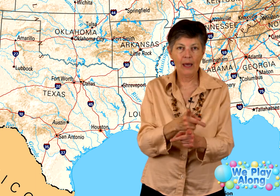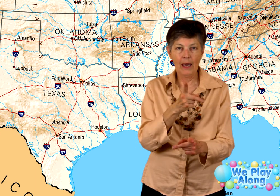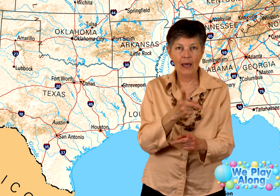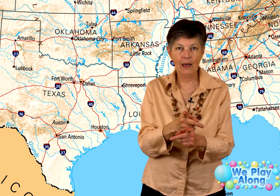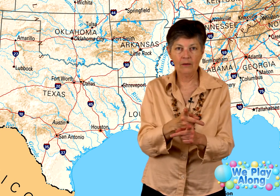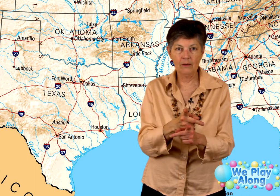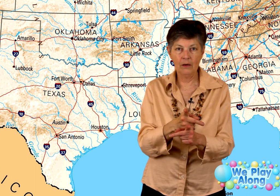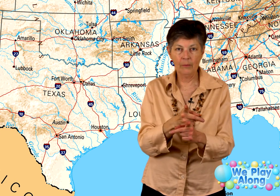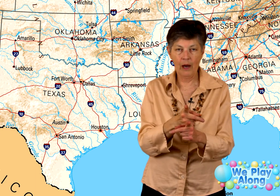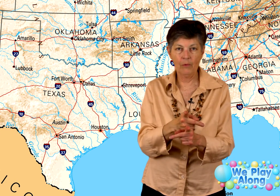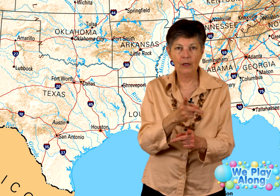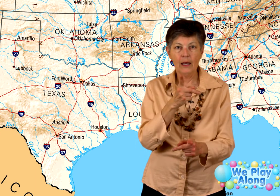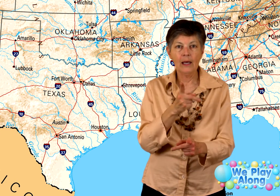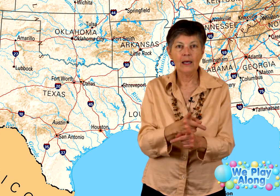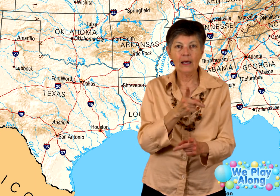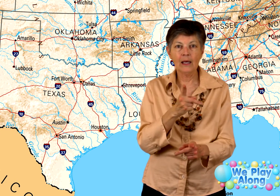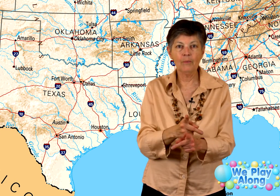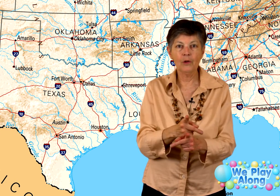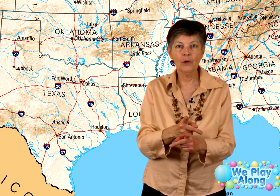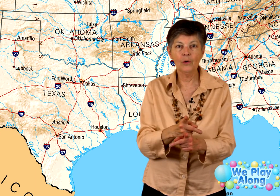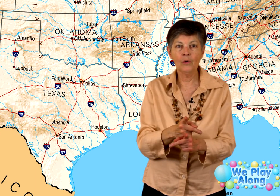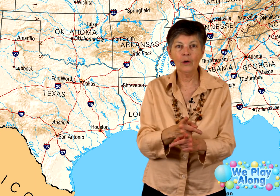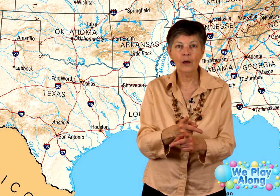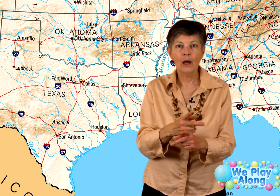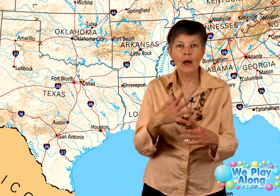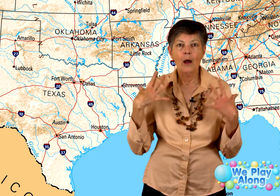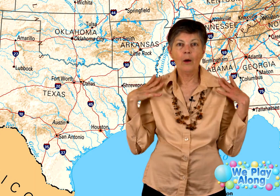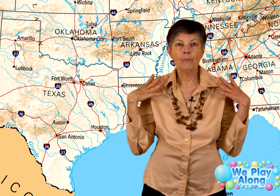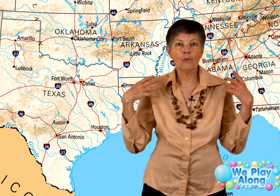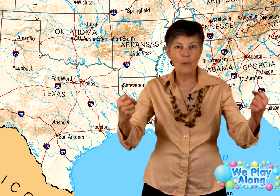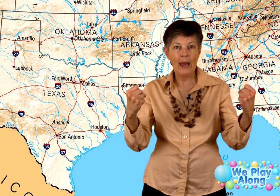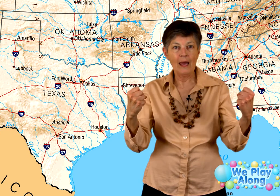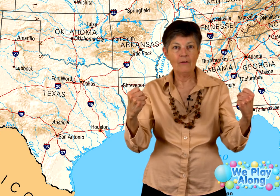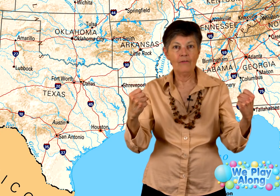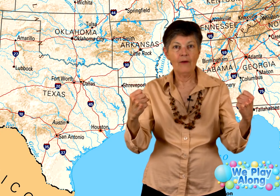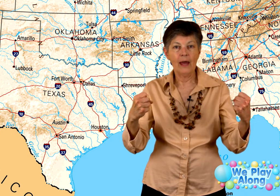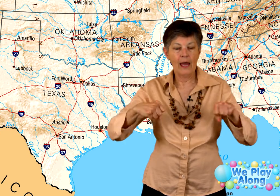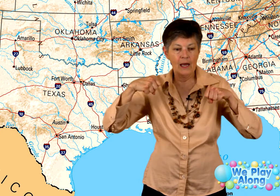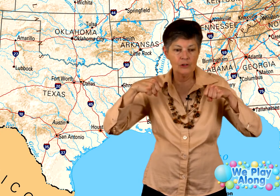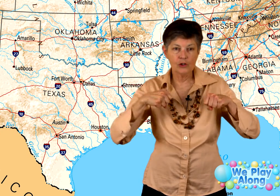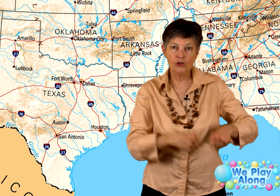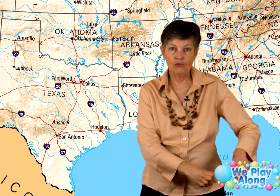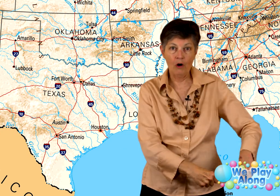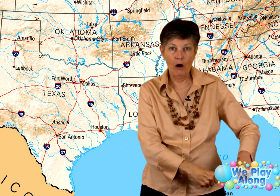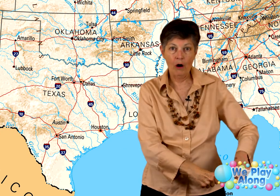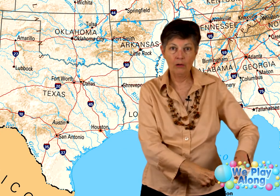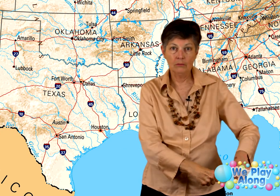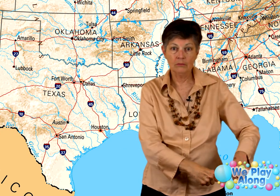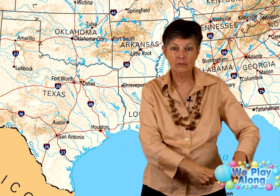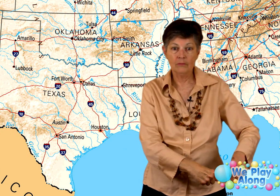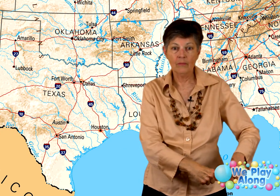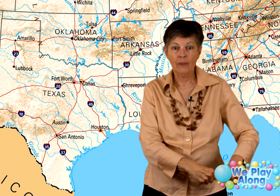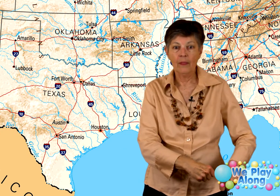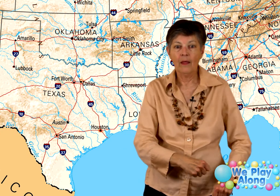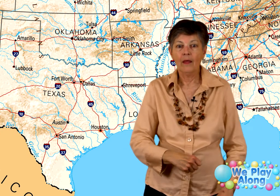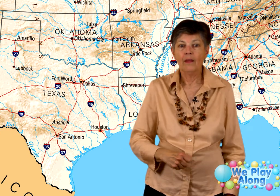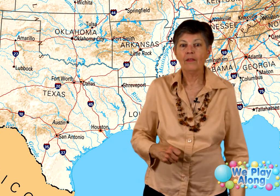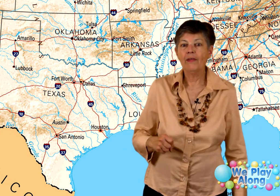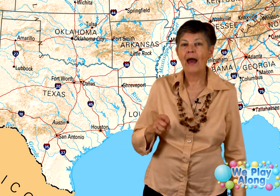K hand on the bottom one. Keep you brave and strong that